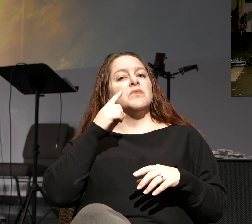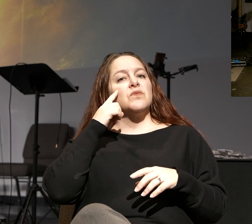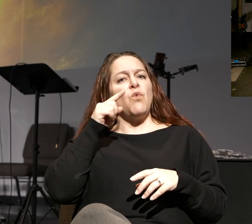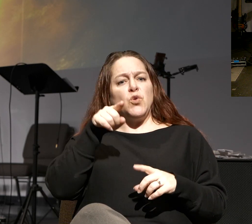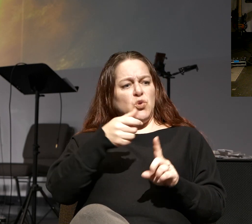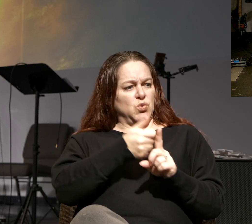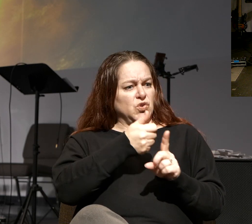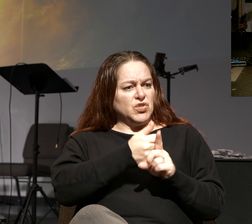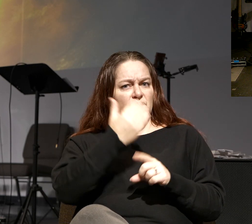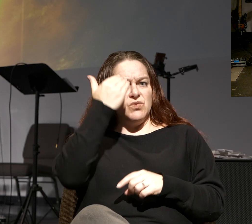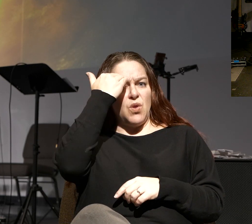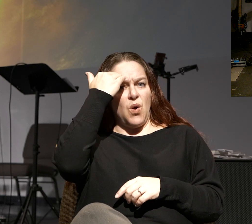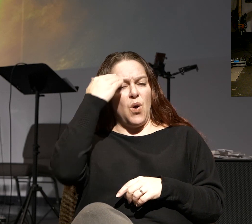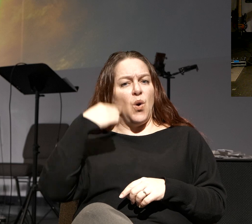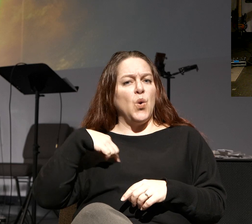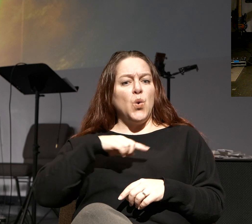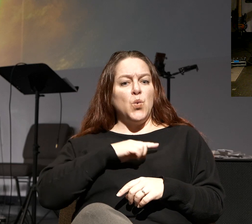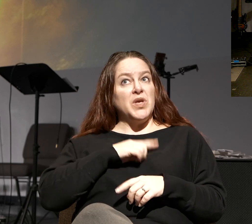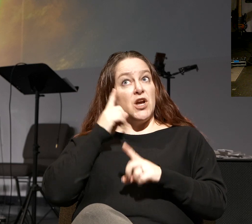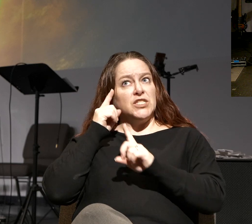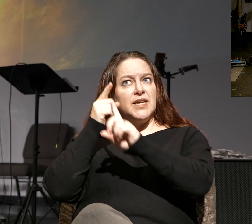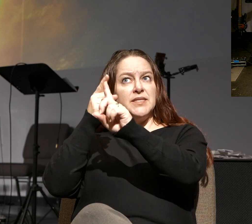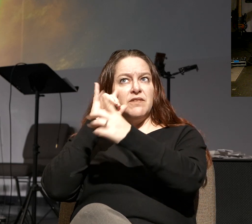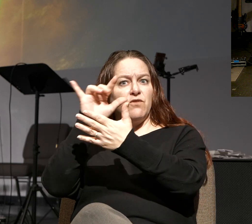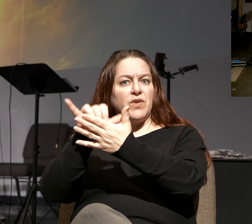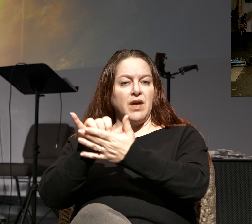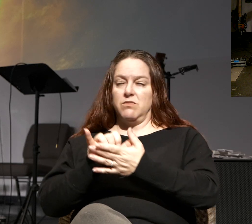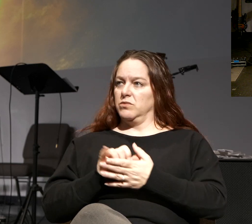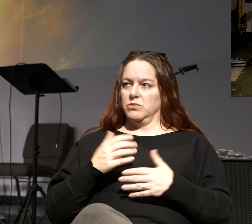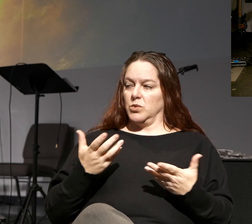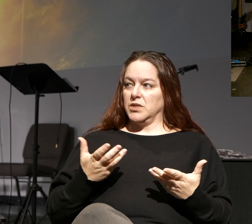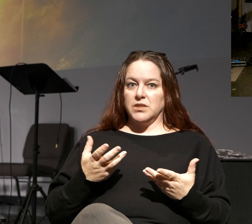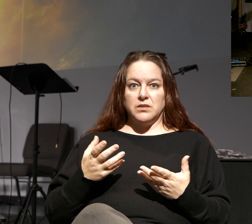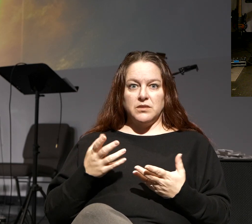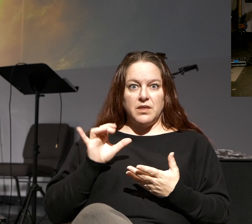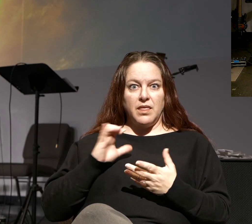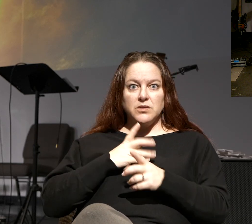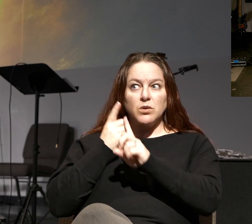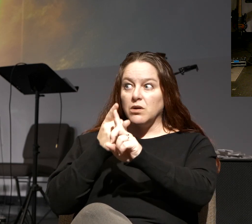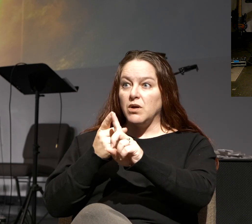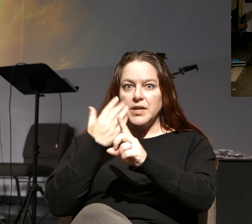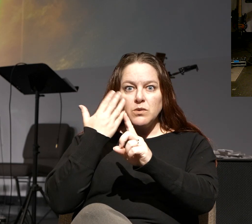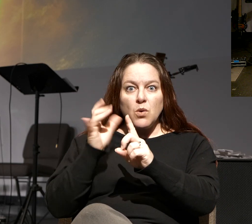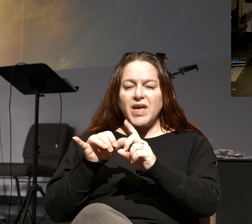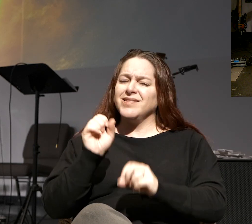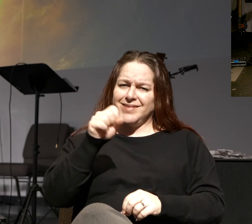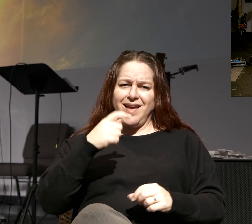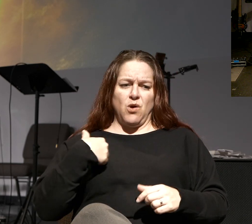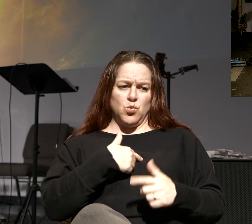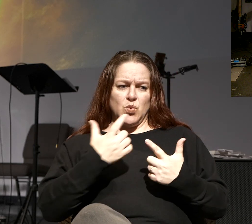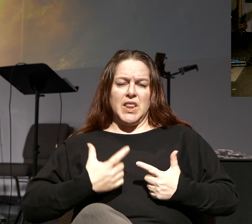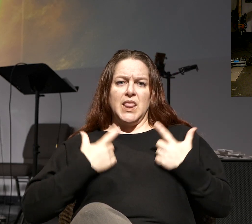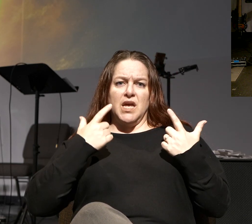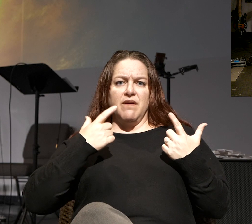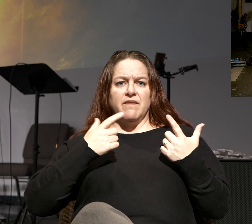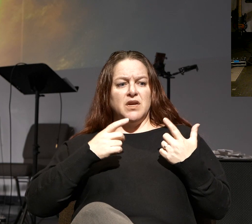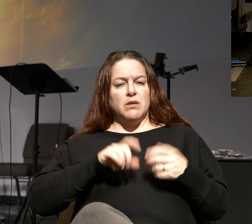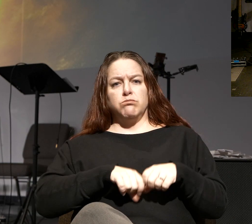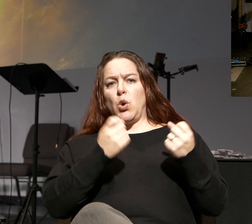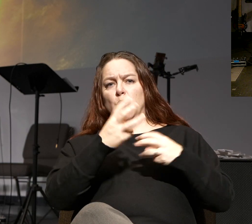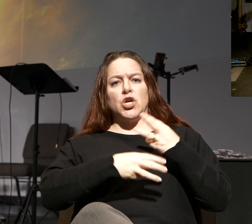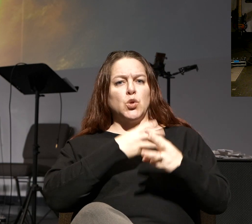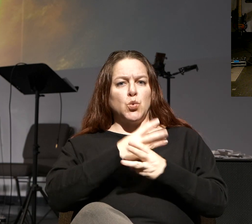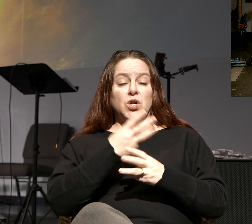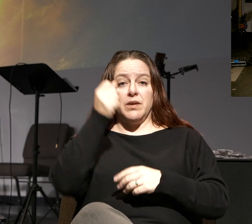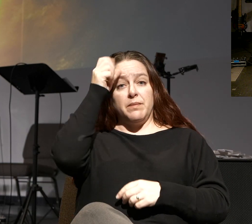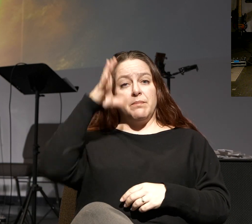yourselves know that we are destined for this. Huh? Destined for this? I didn't know that. Yeah, we live in a fallen world. It's broken. Man has